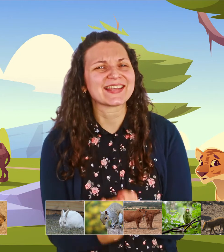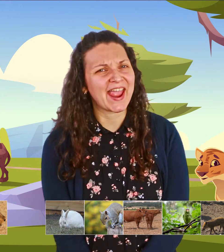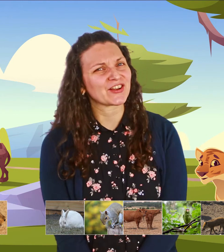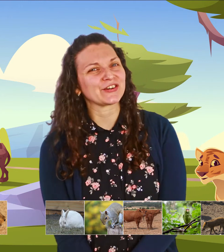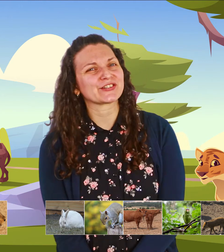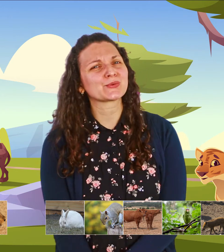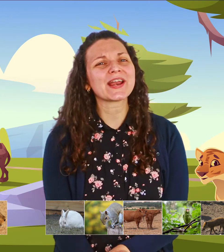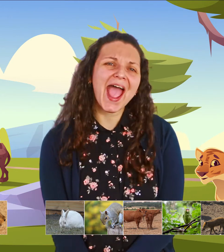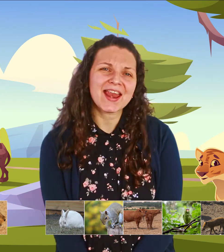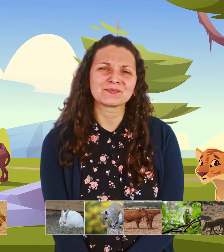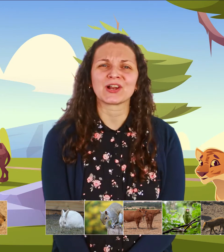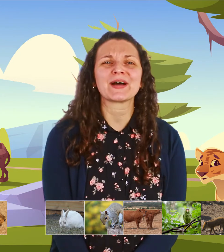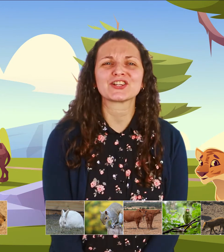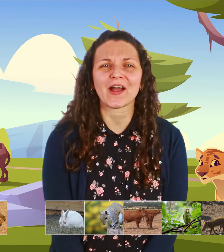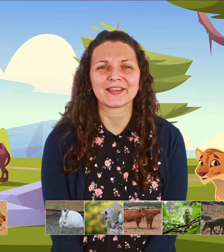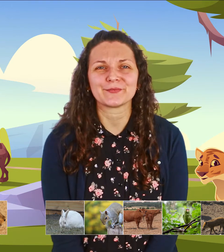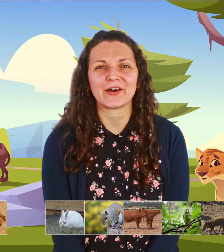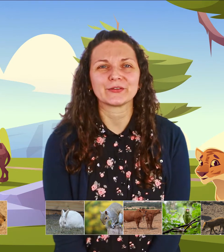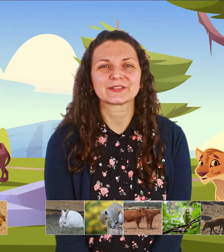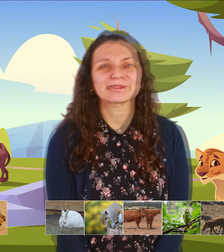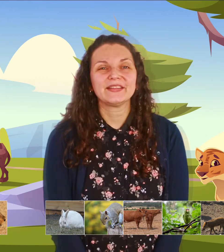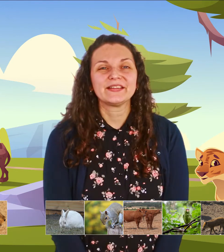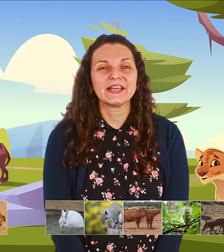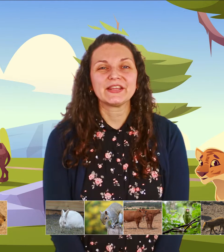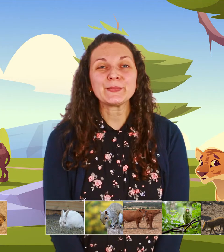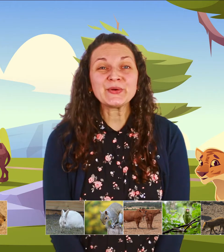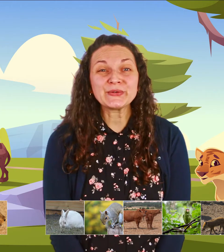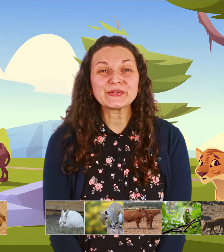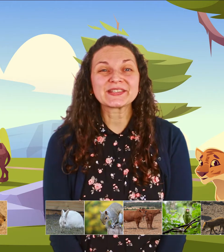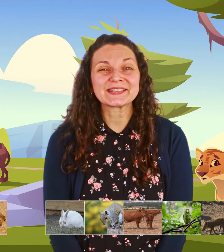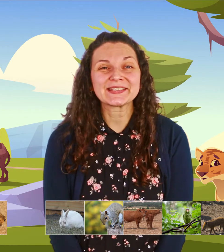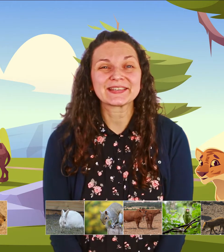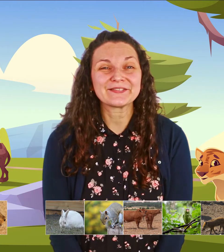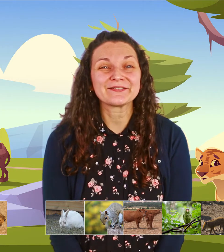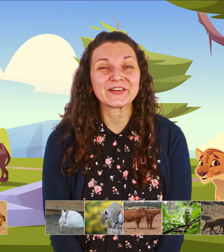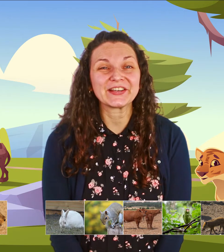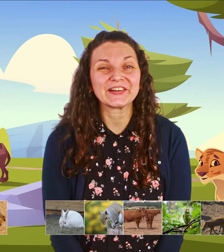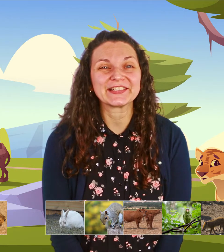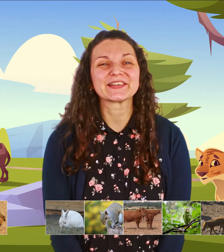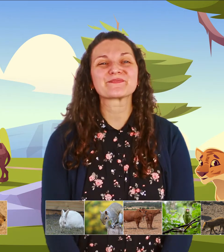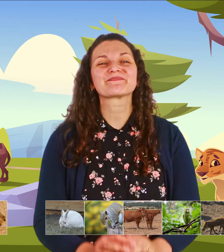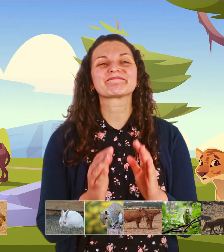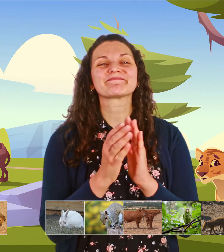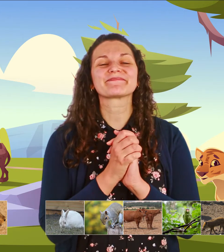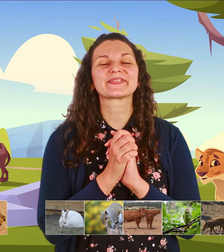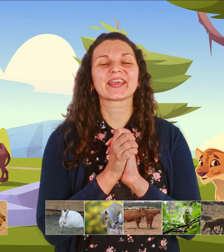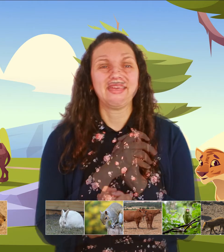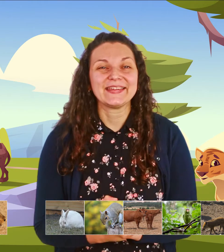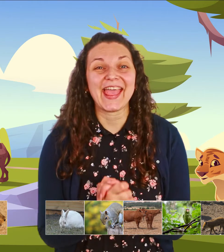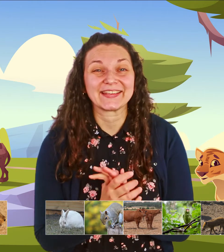antlers what animal am i talking about the moose very good next